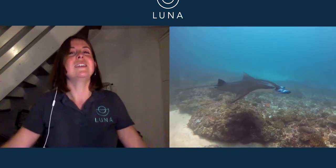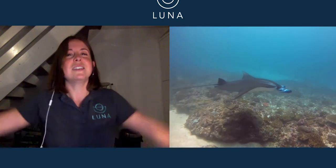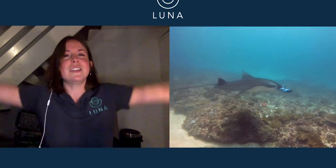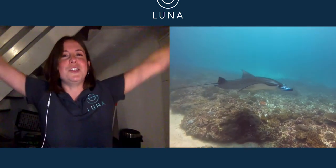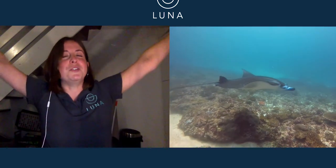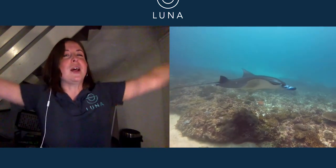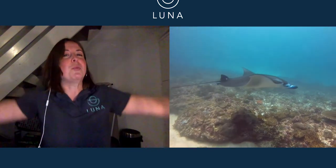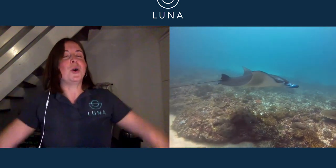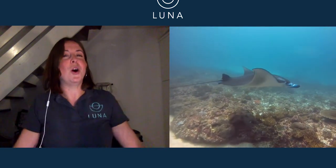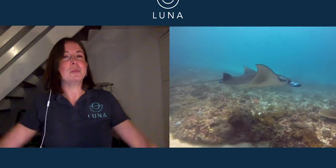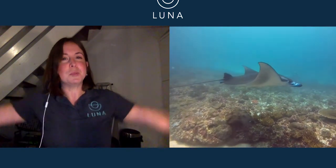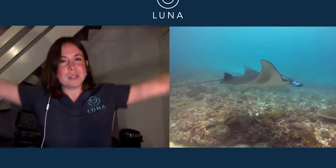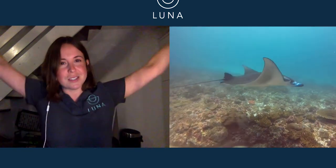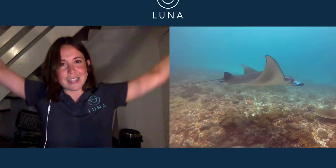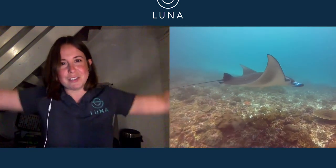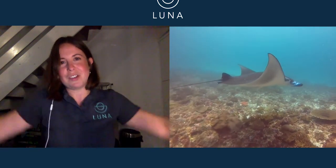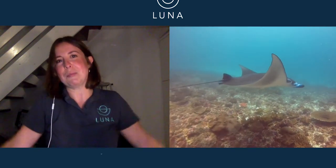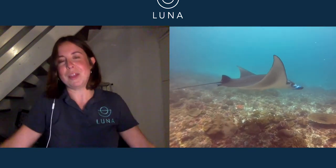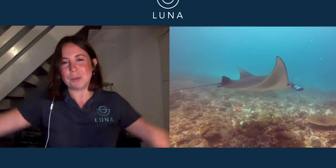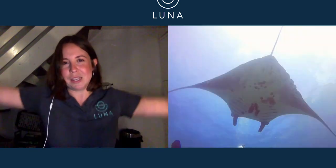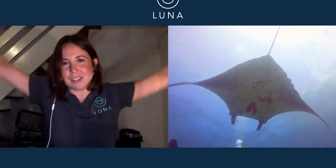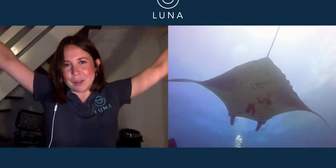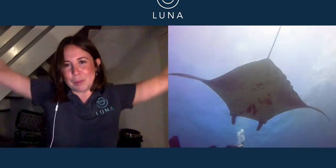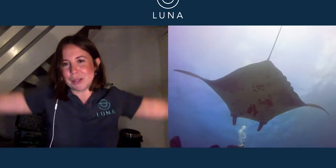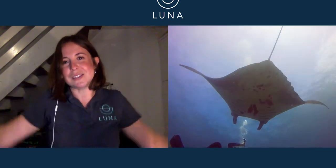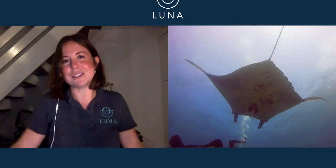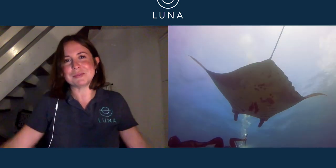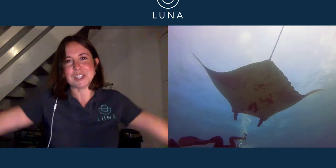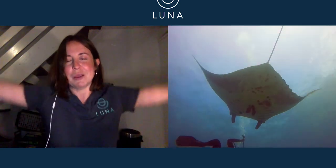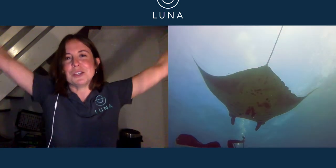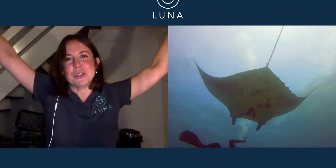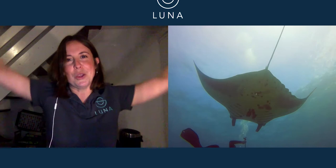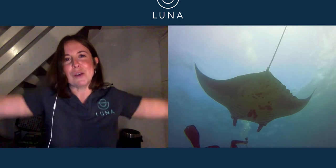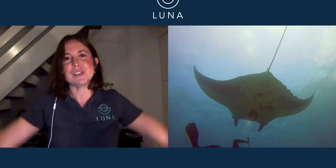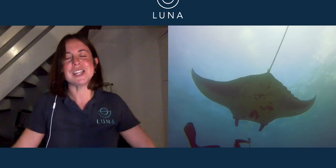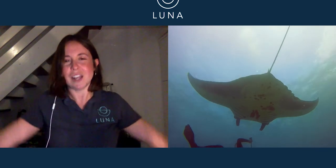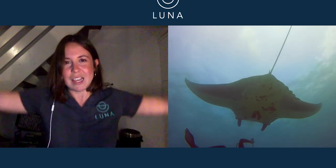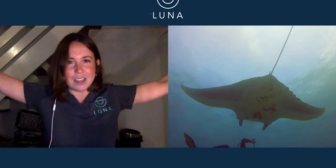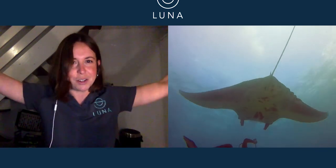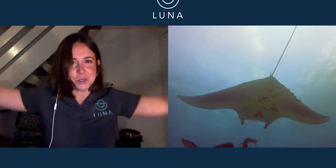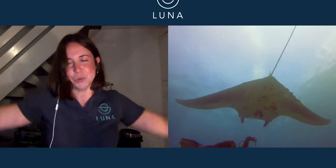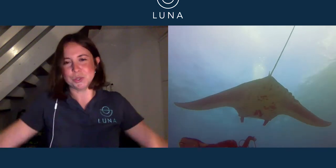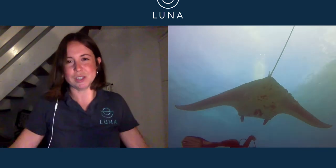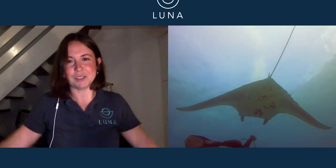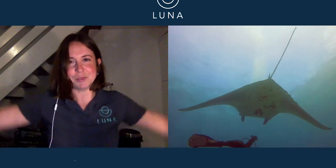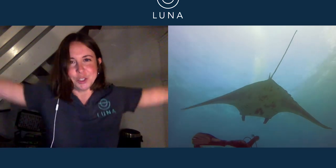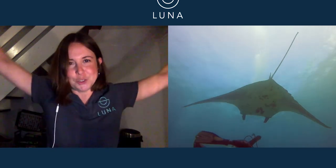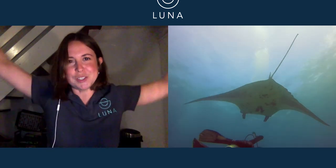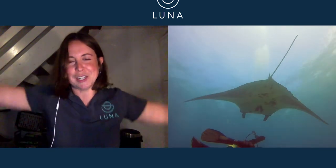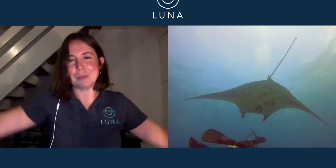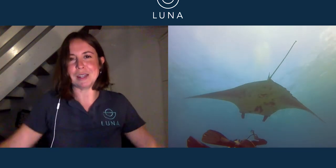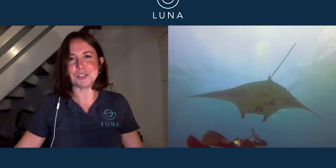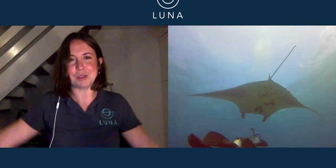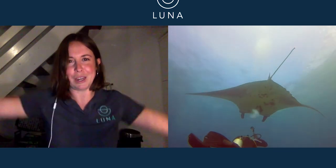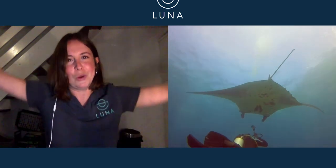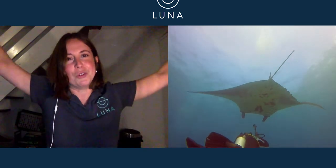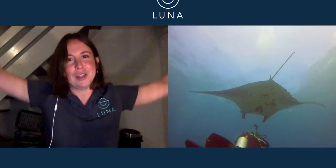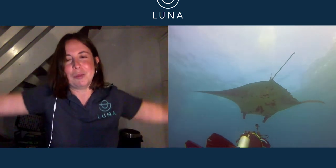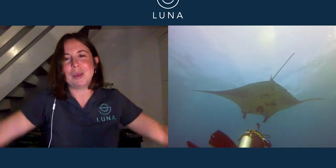you flap your arms because they flap their wings like birds. So you haven't seen an eagle underwater, you've seen a manta ray or another big